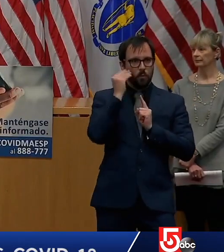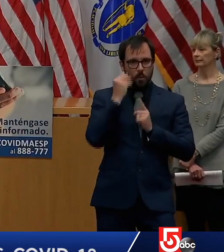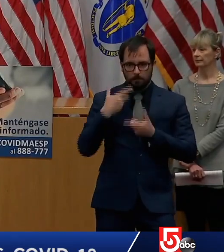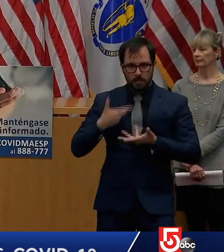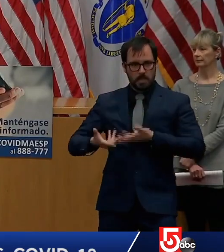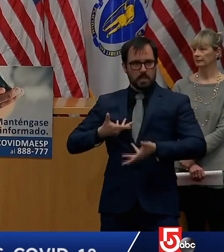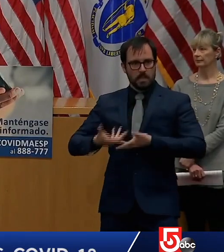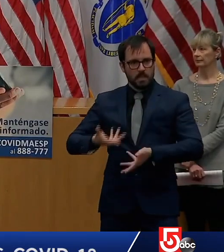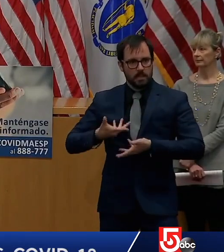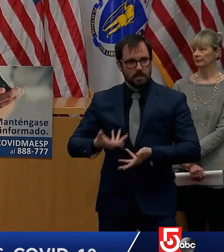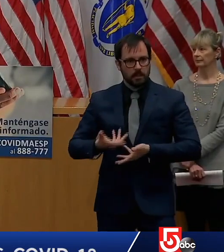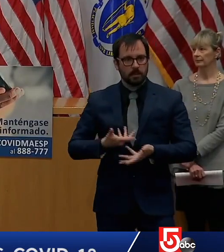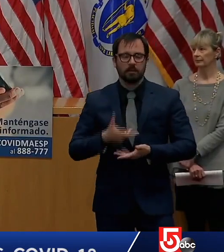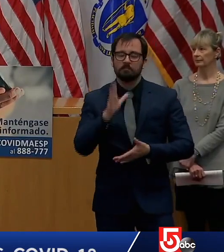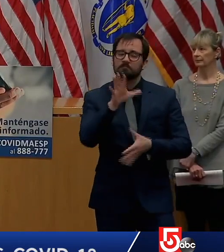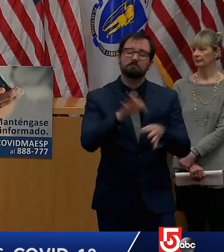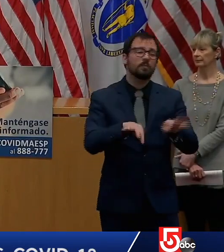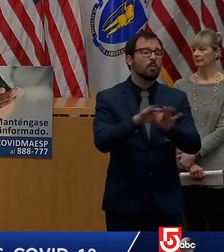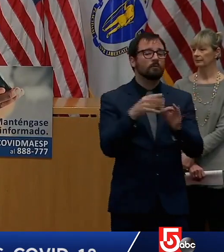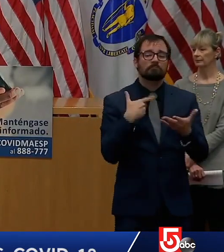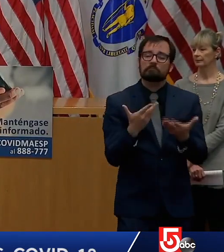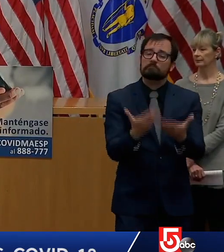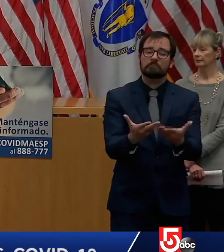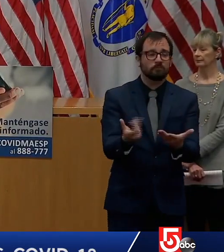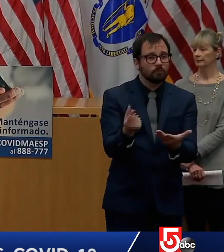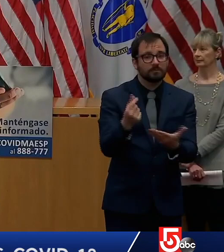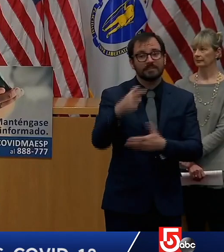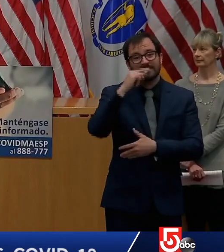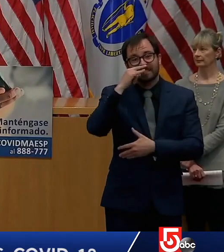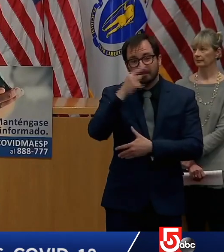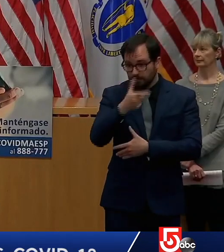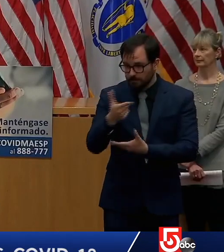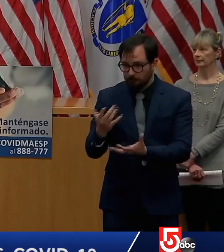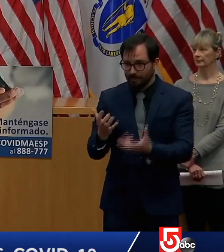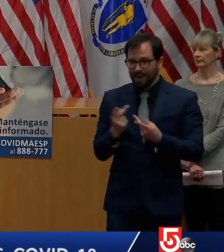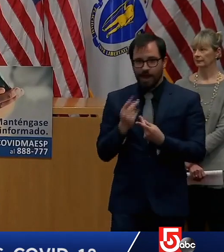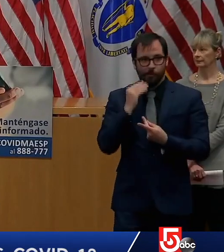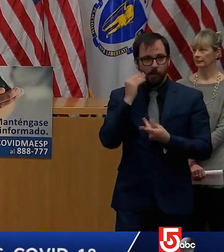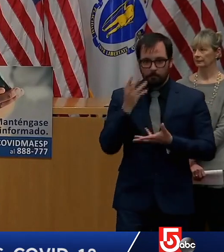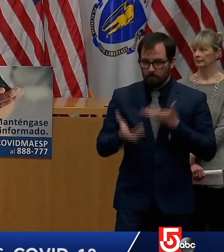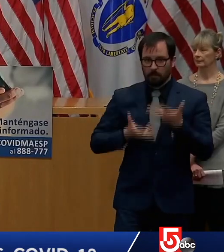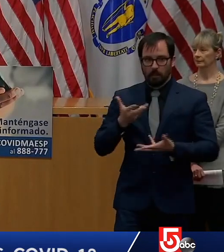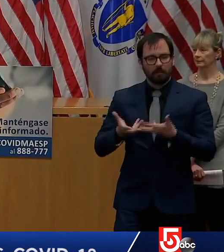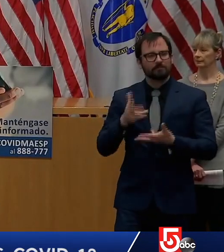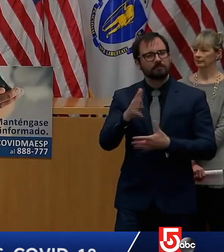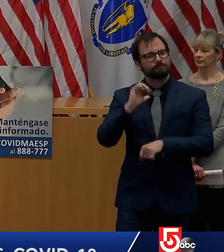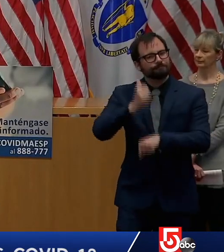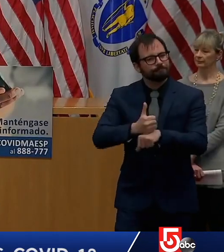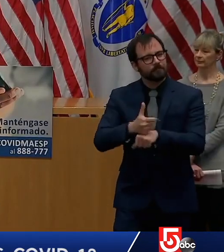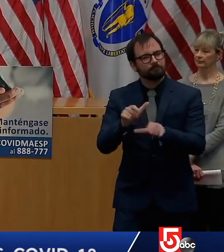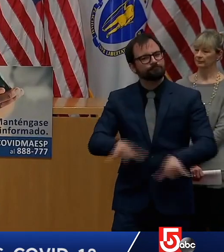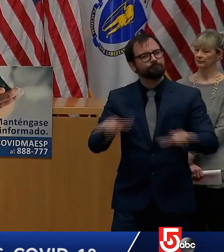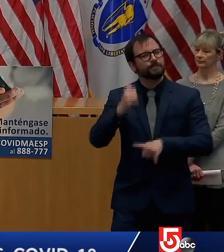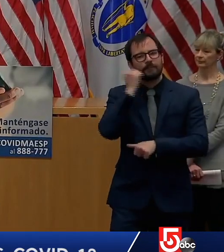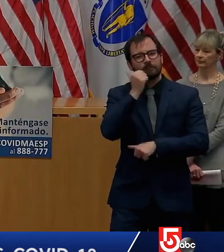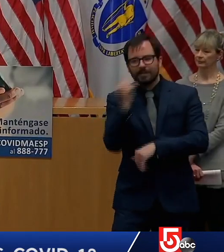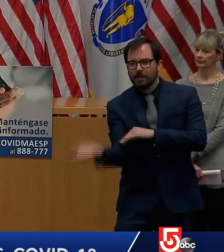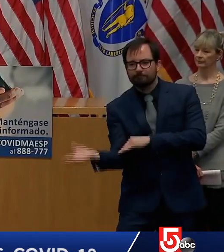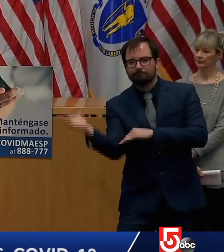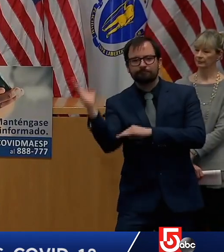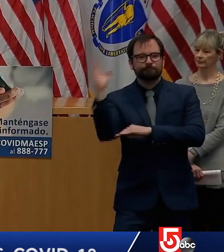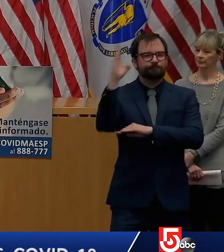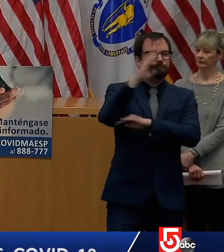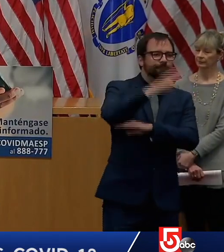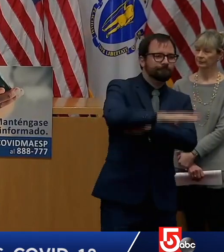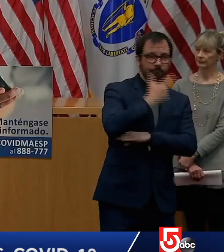providers safe from the spread of this insidious disease in the coming months we'll be working towards slowly restoring child care